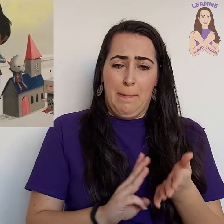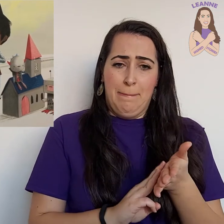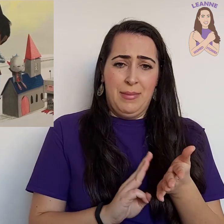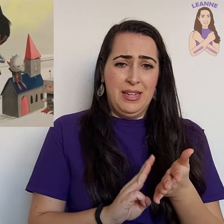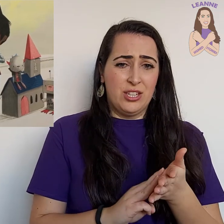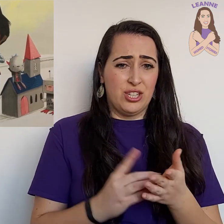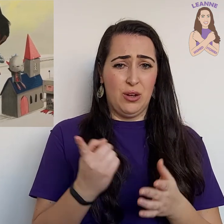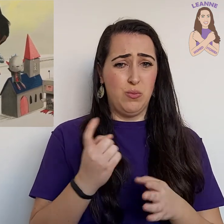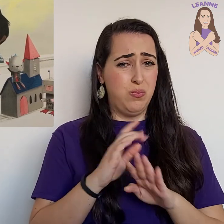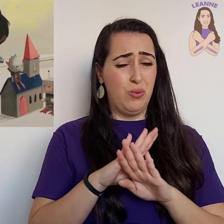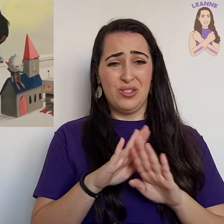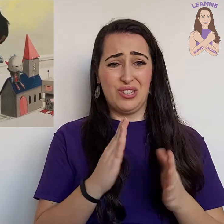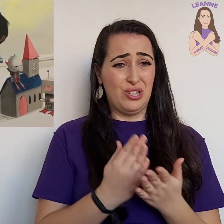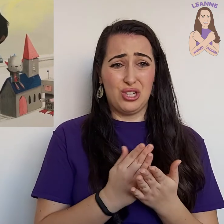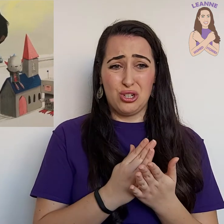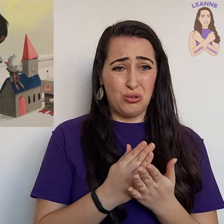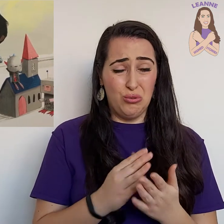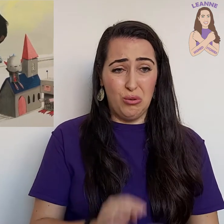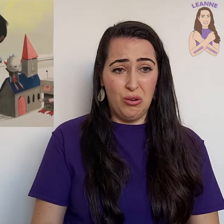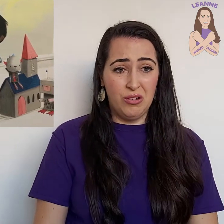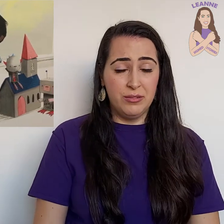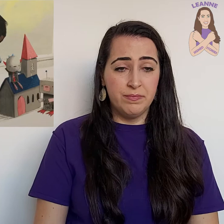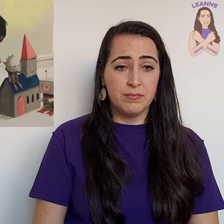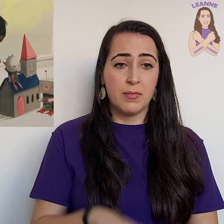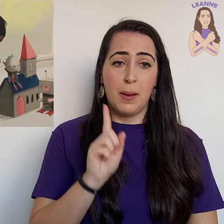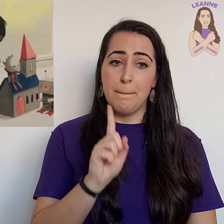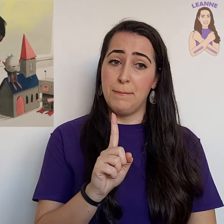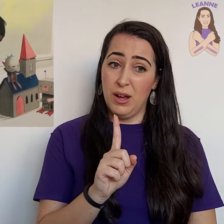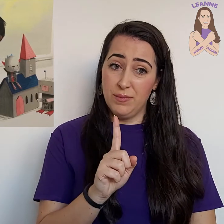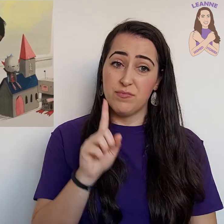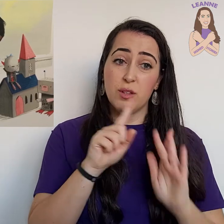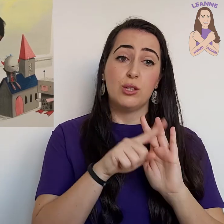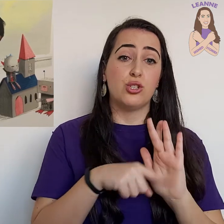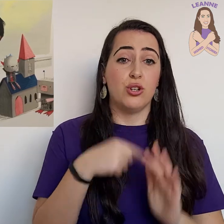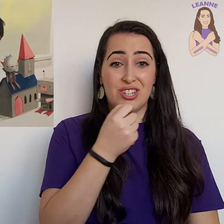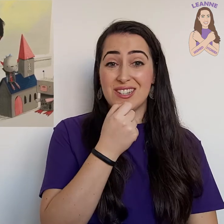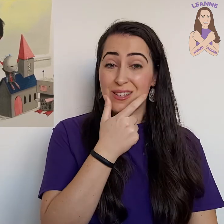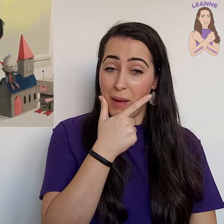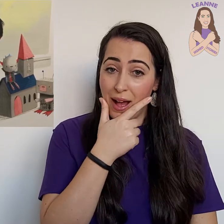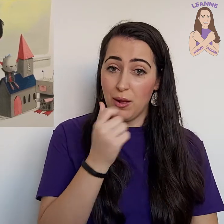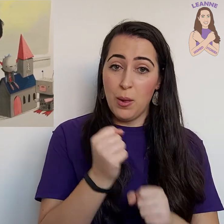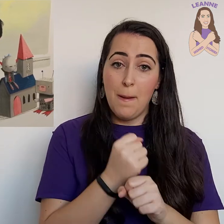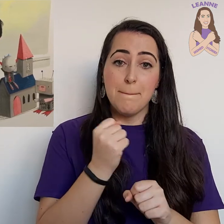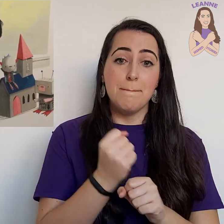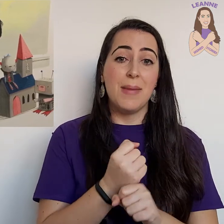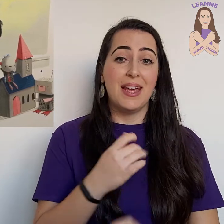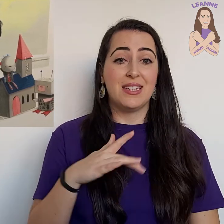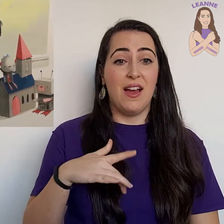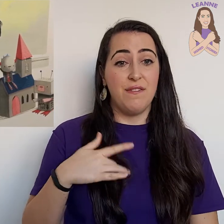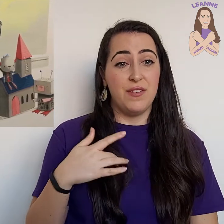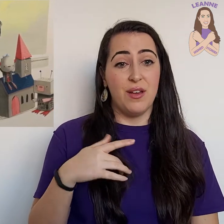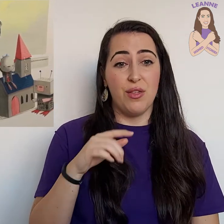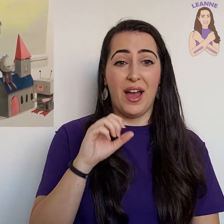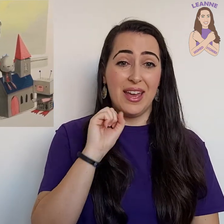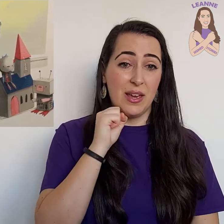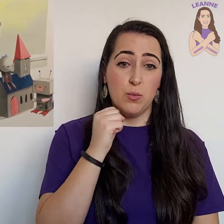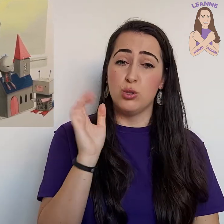Misha wasn't sure. But Josh's smile made her feel that it would